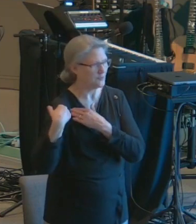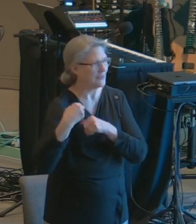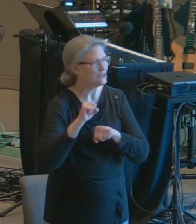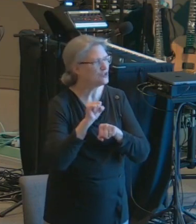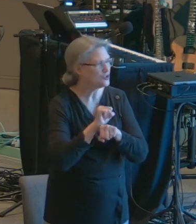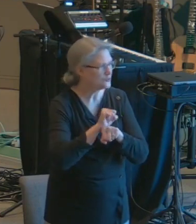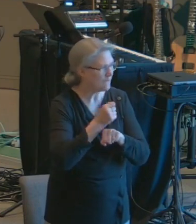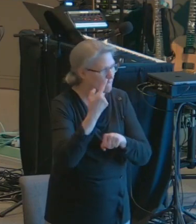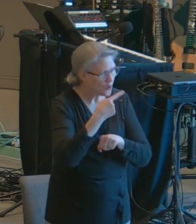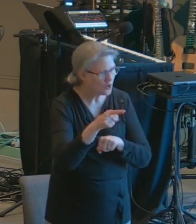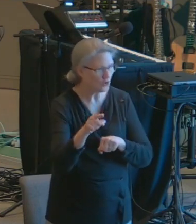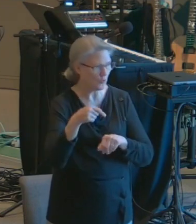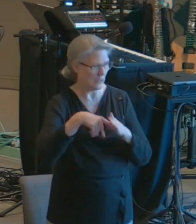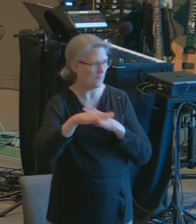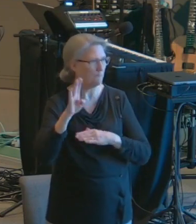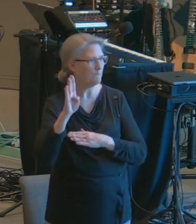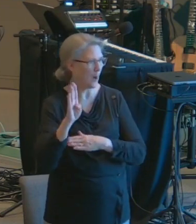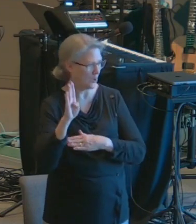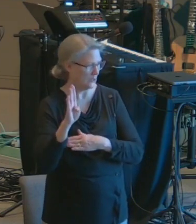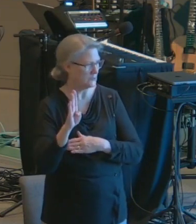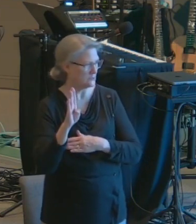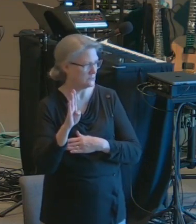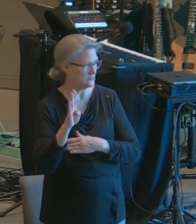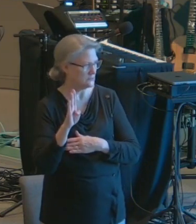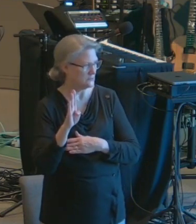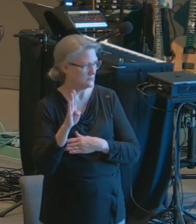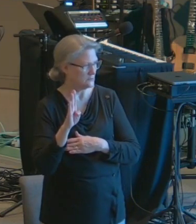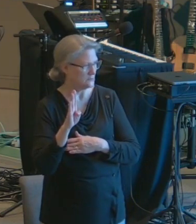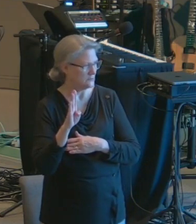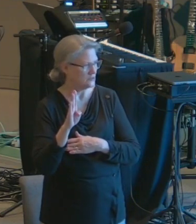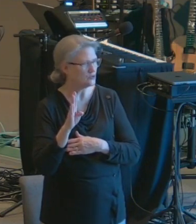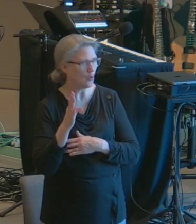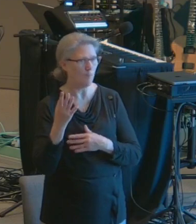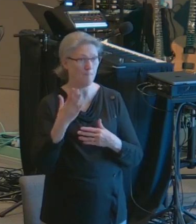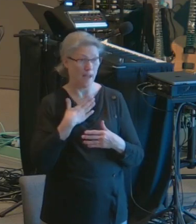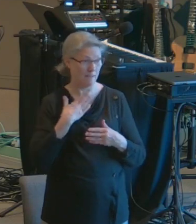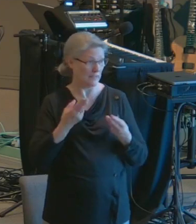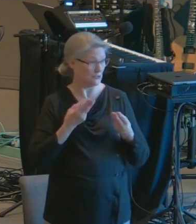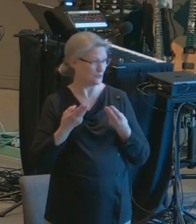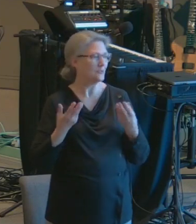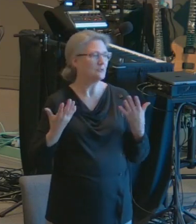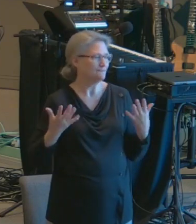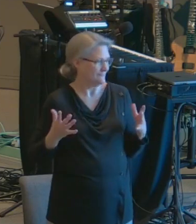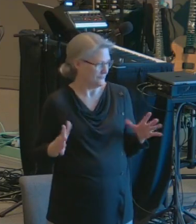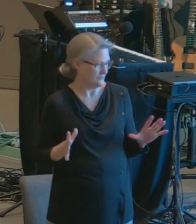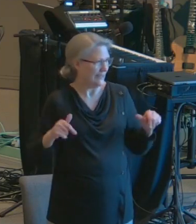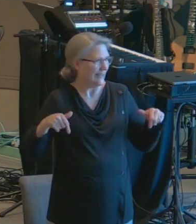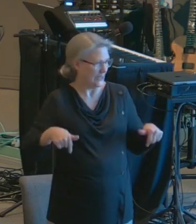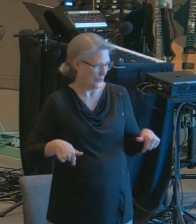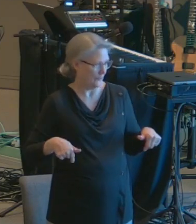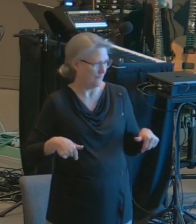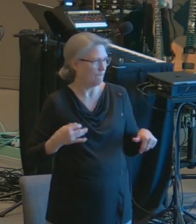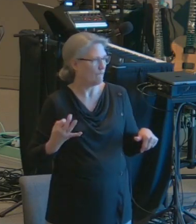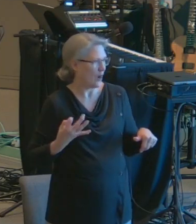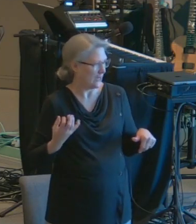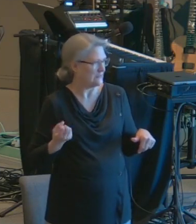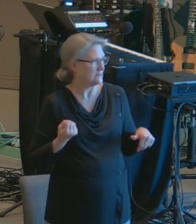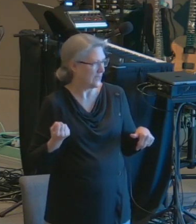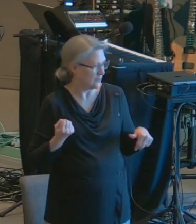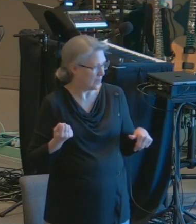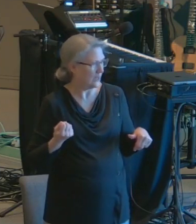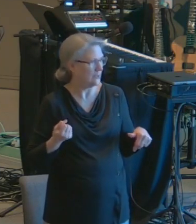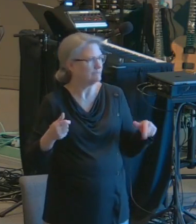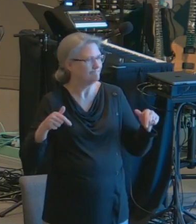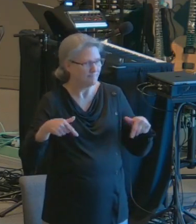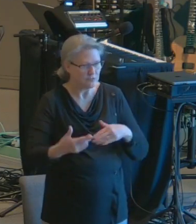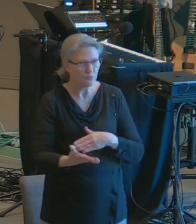God understands that I ministered in a way that I felt like that I should. Let me say this before